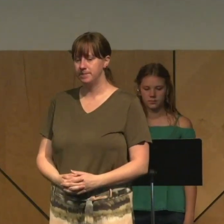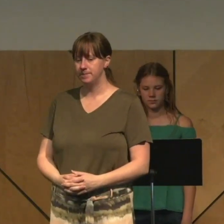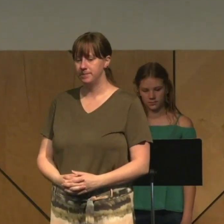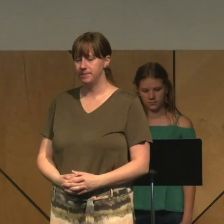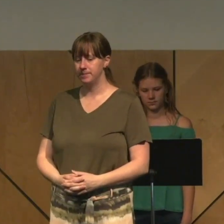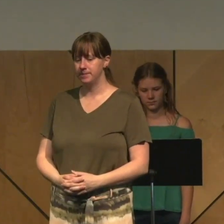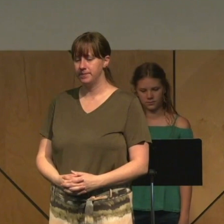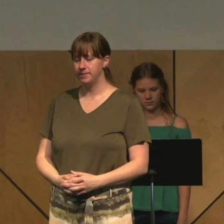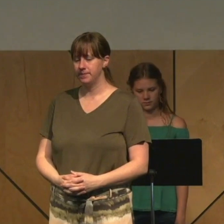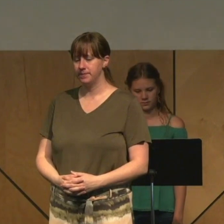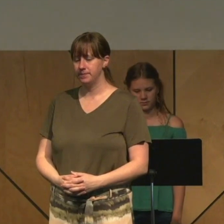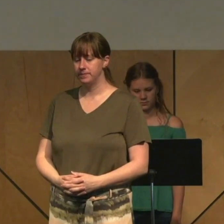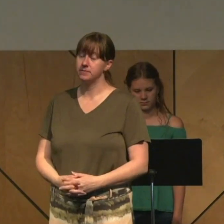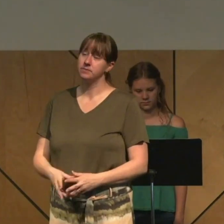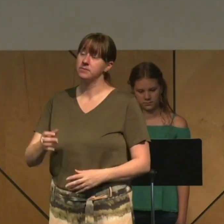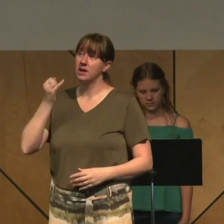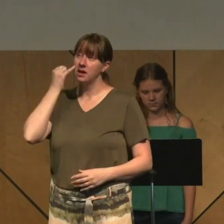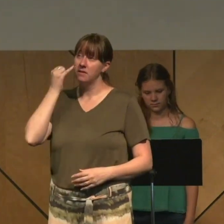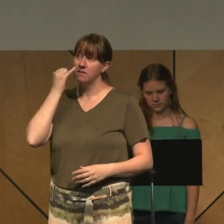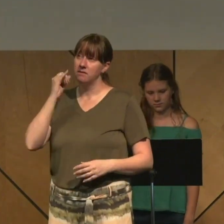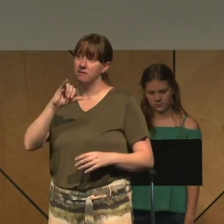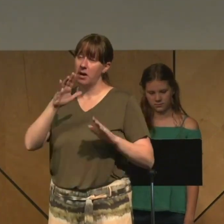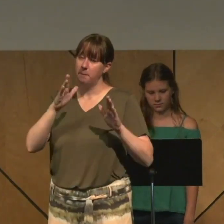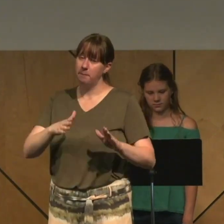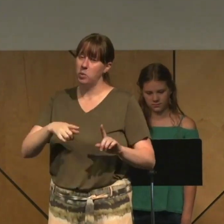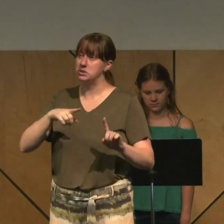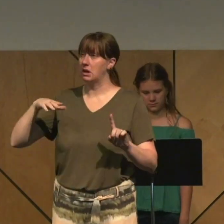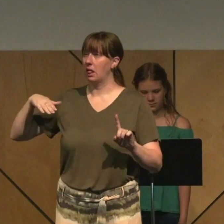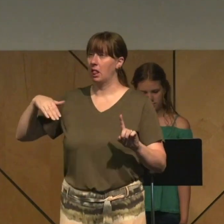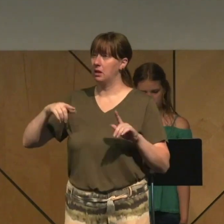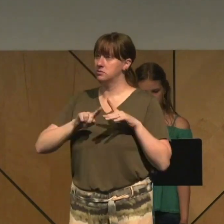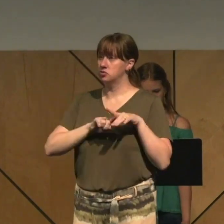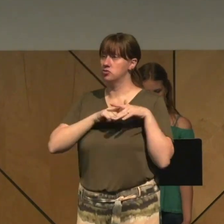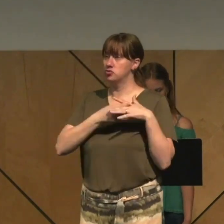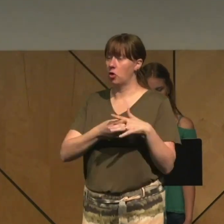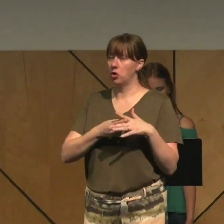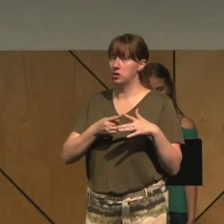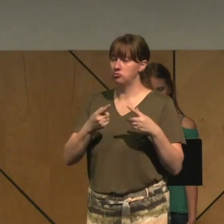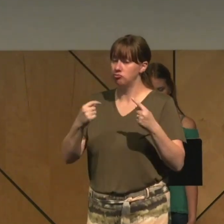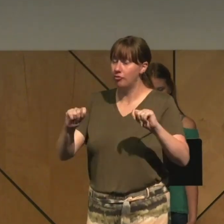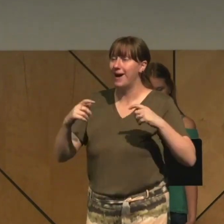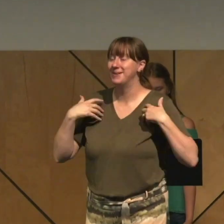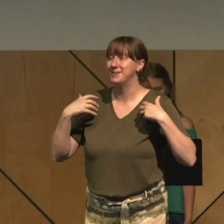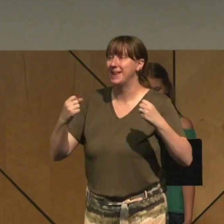And if they haven't started that journey of healing, would you just invite them into it today